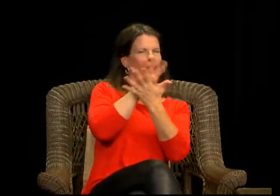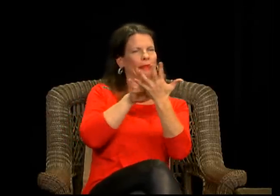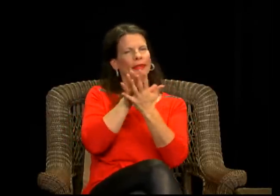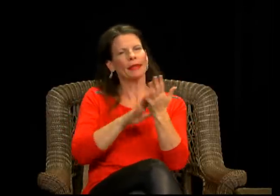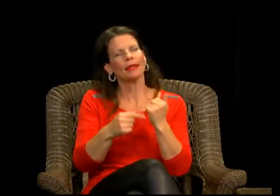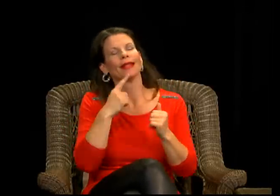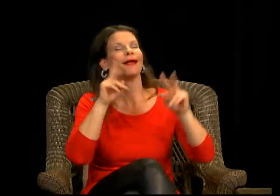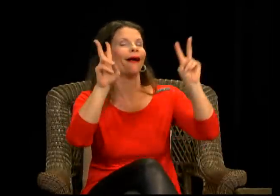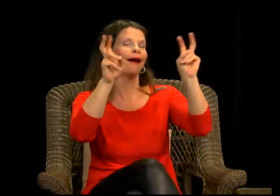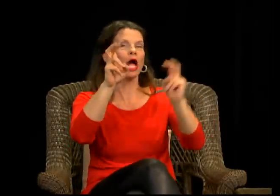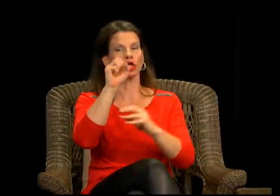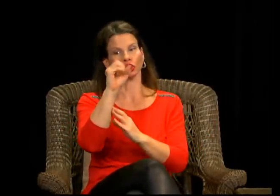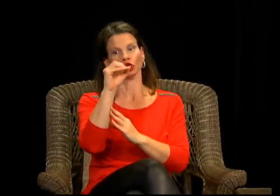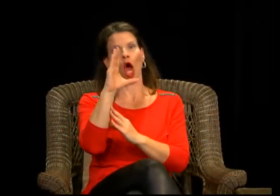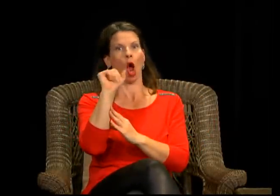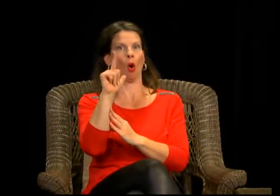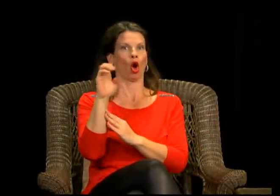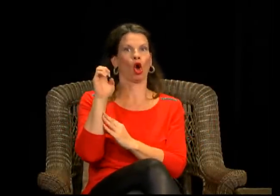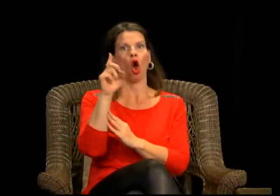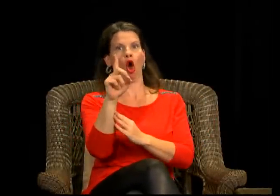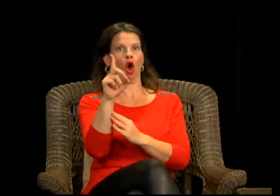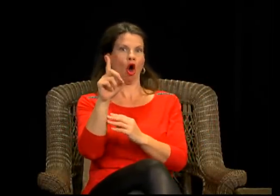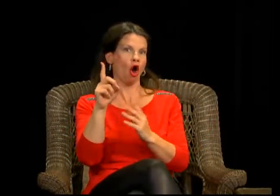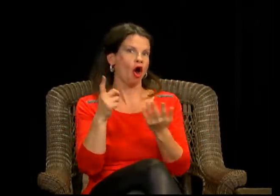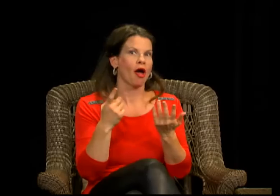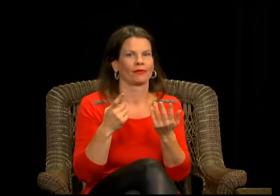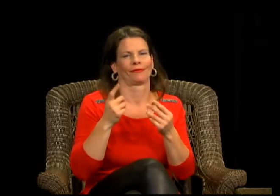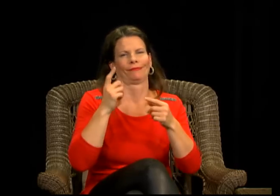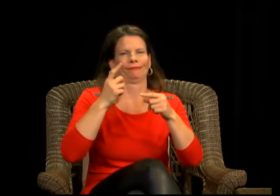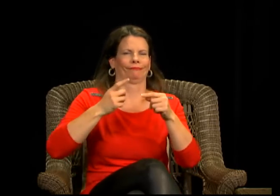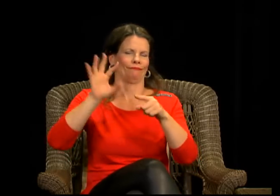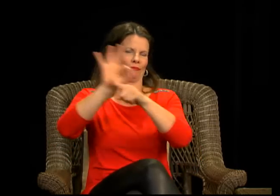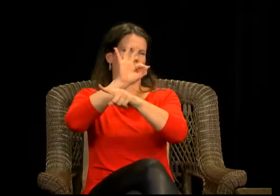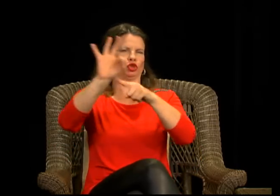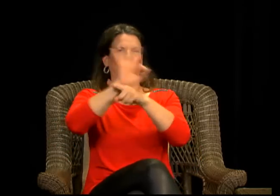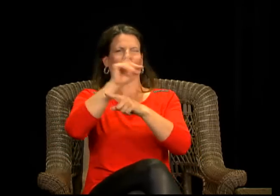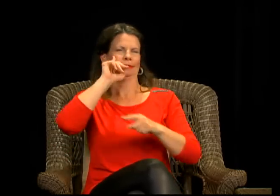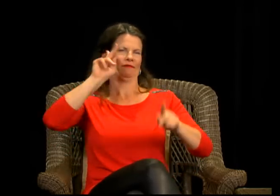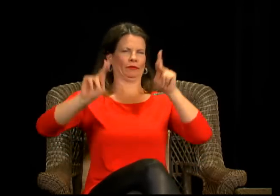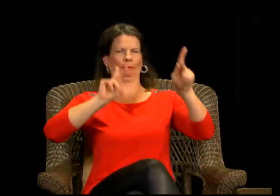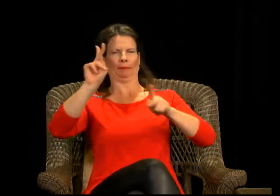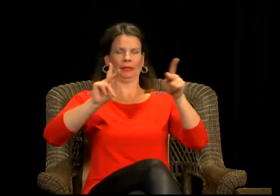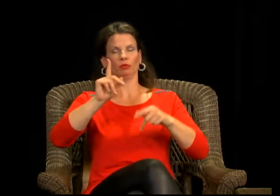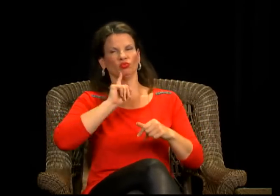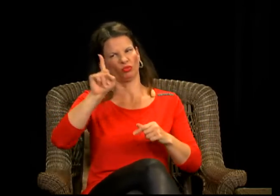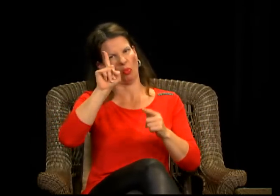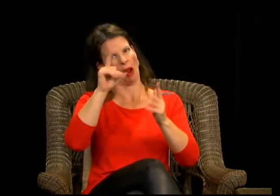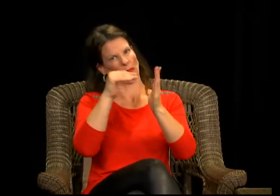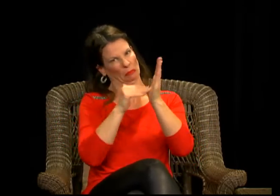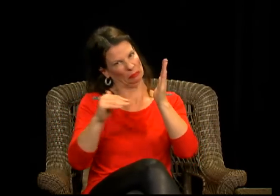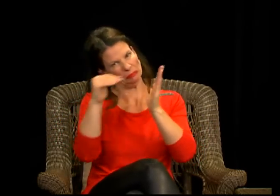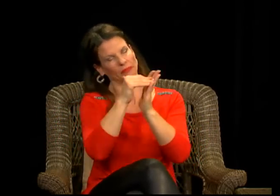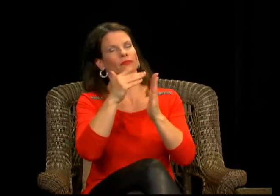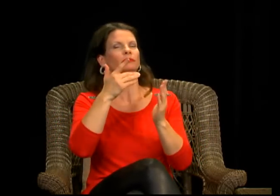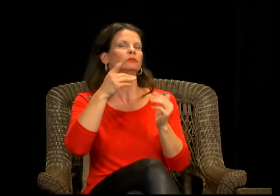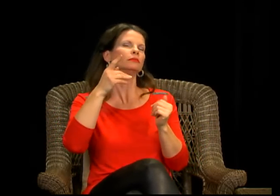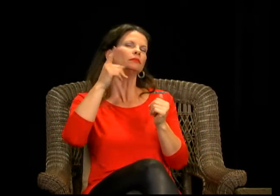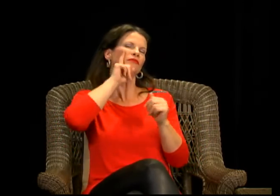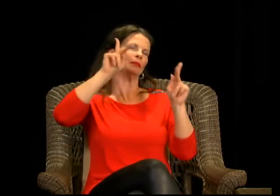so also, um, they